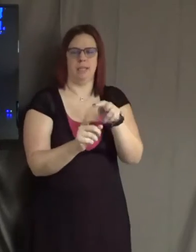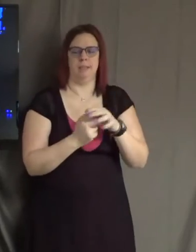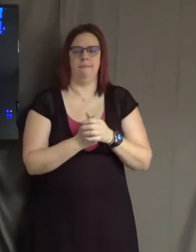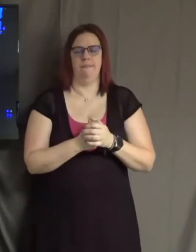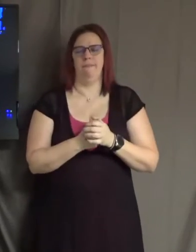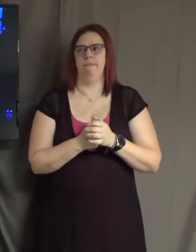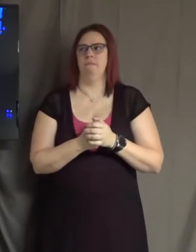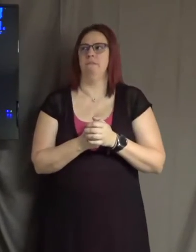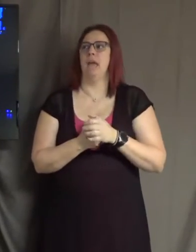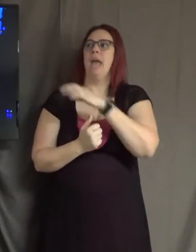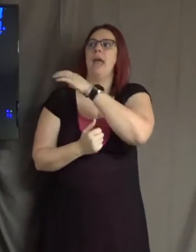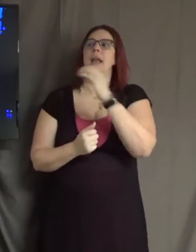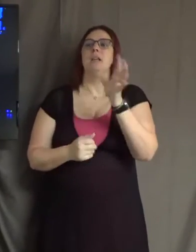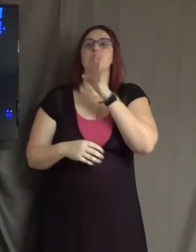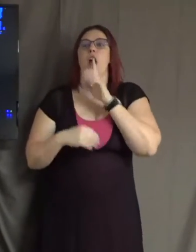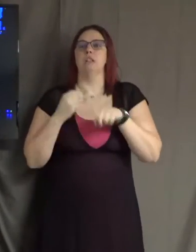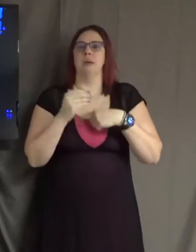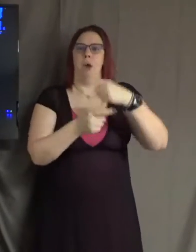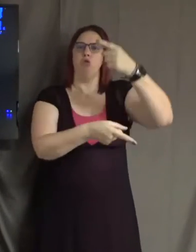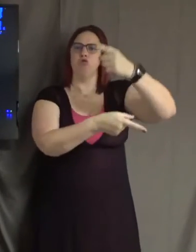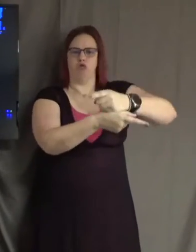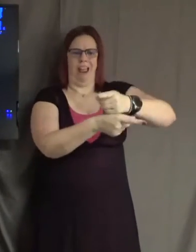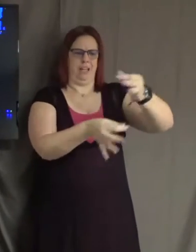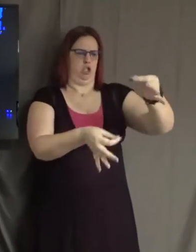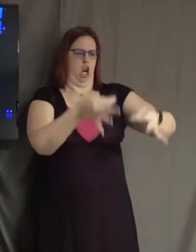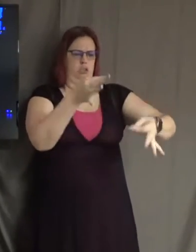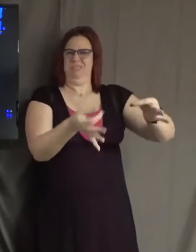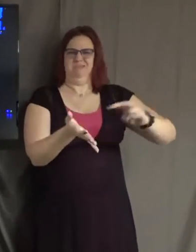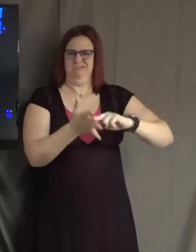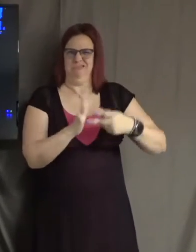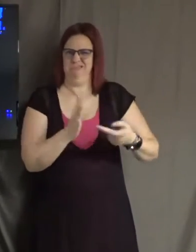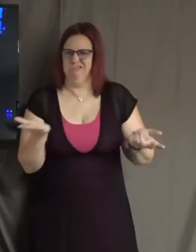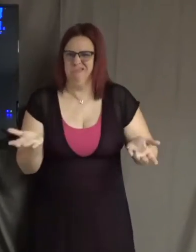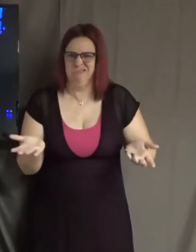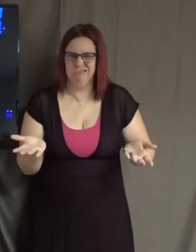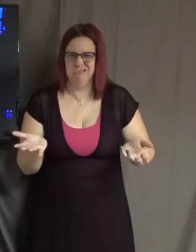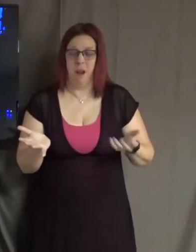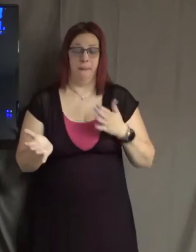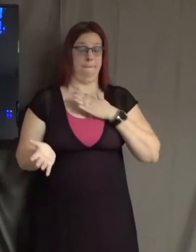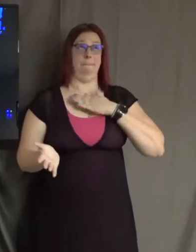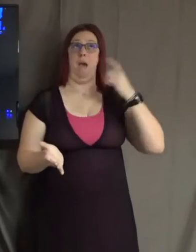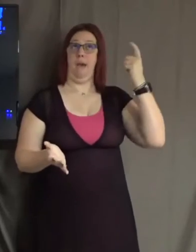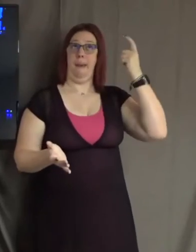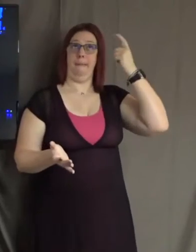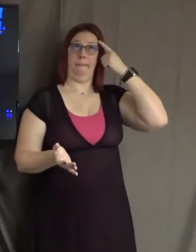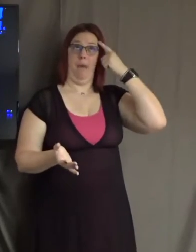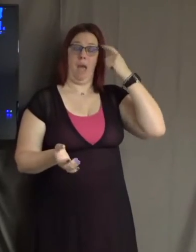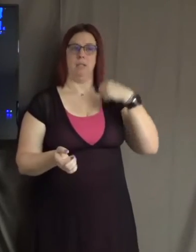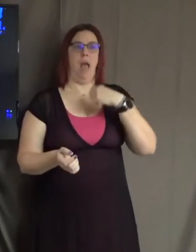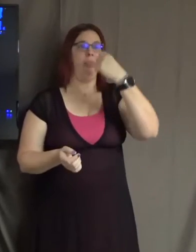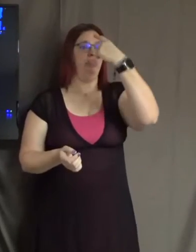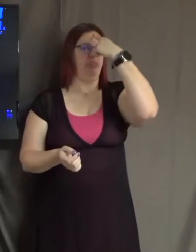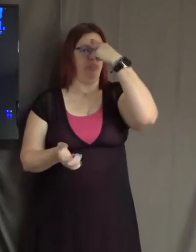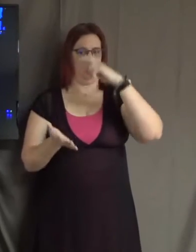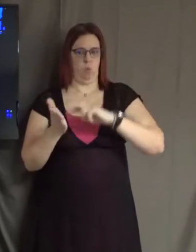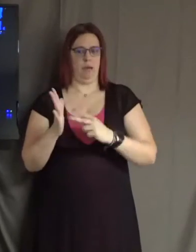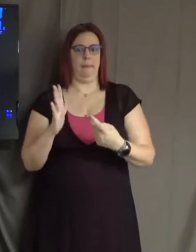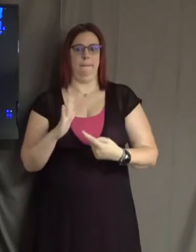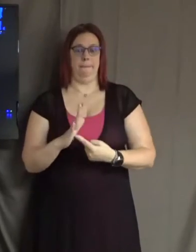right judgment. Now what is right judgment? In my mind, I think what he's talking about right judgment is that we all live together